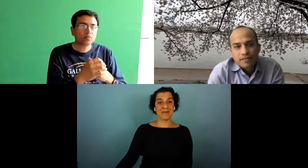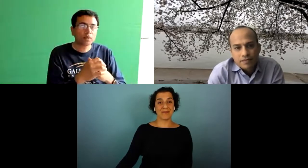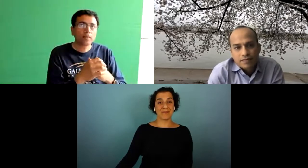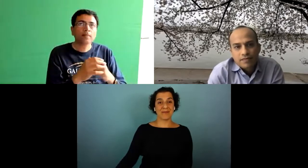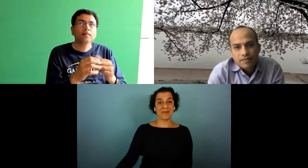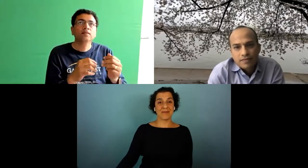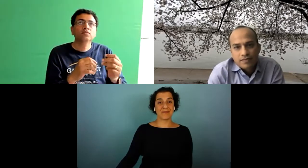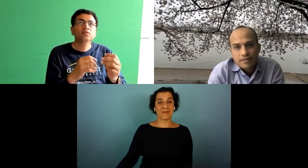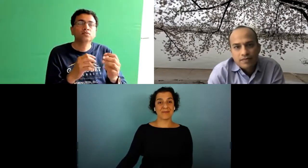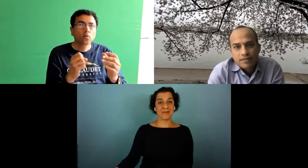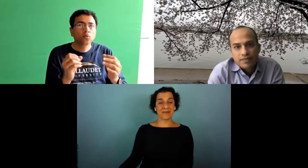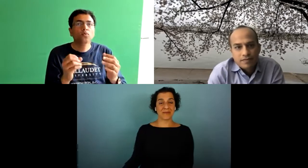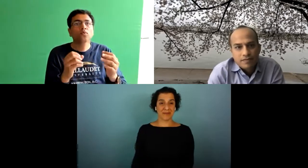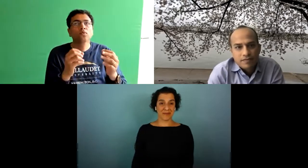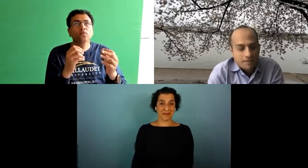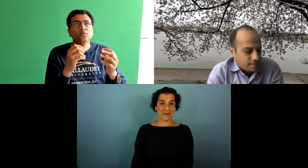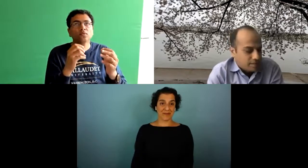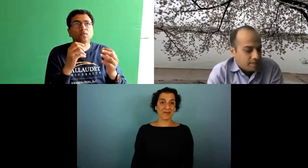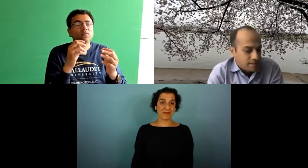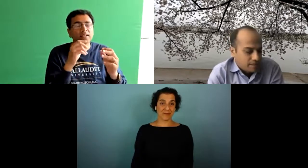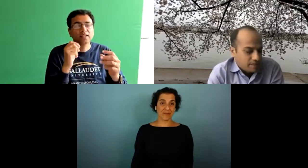language not the entire linguistic system